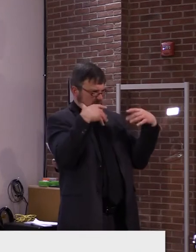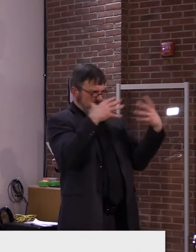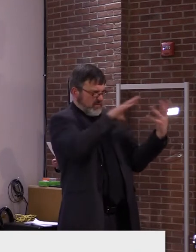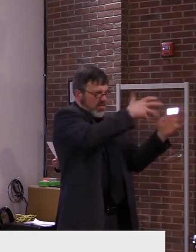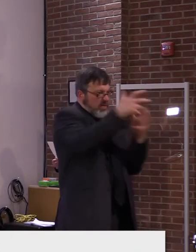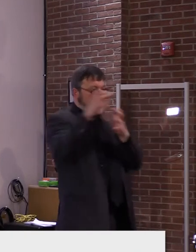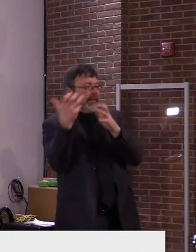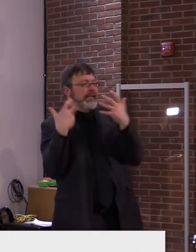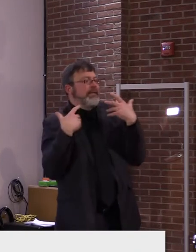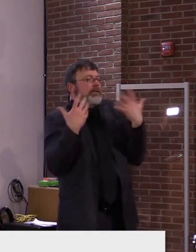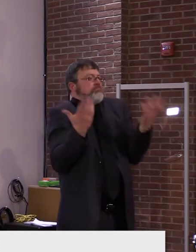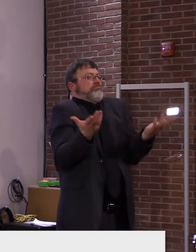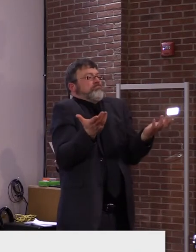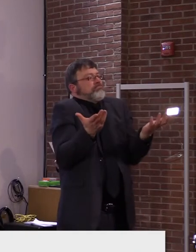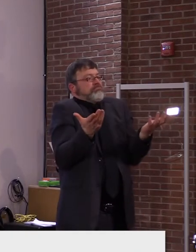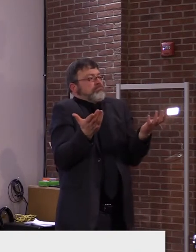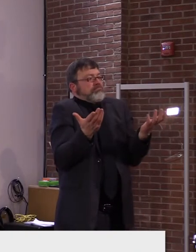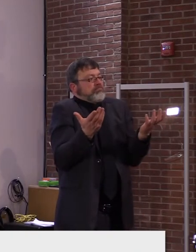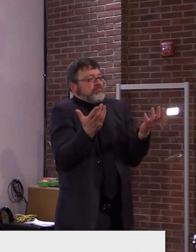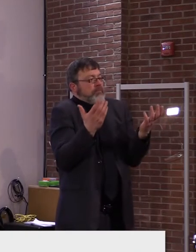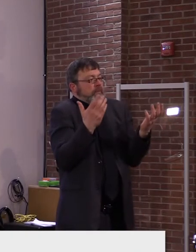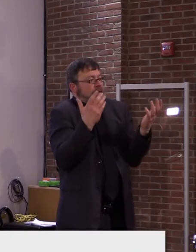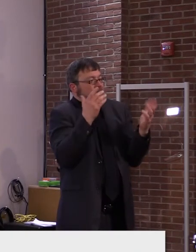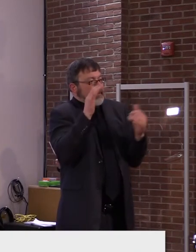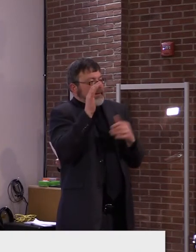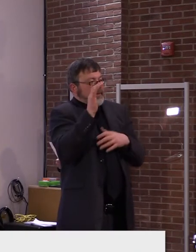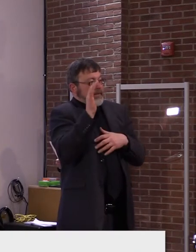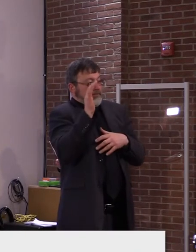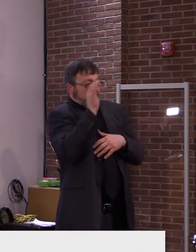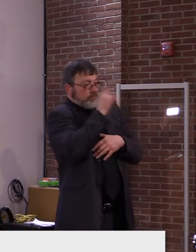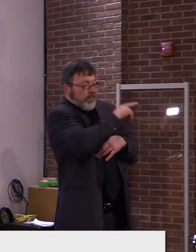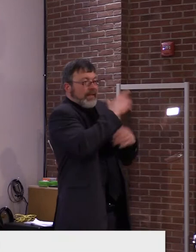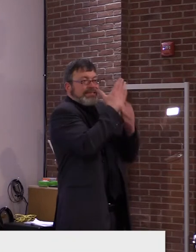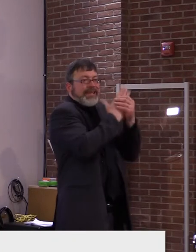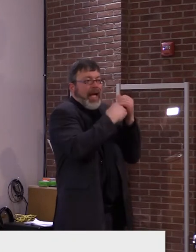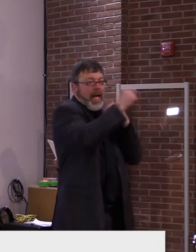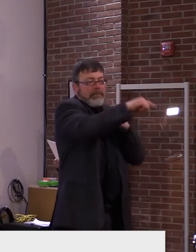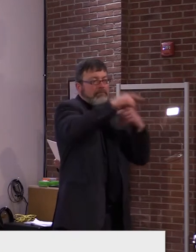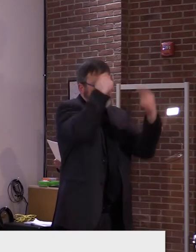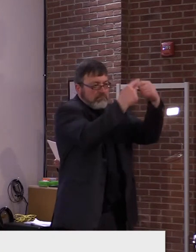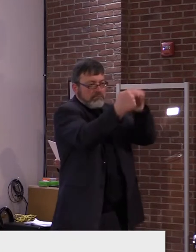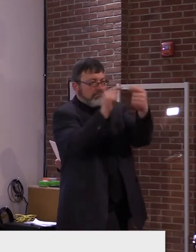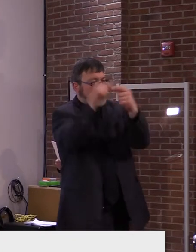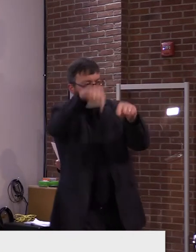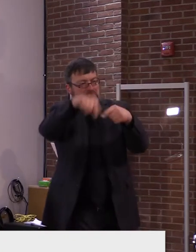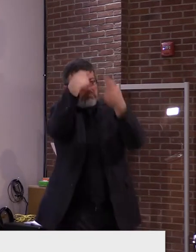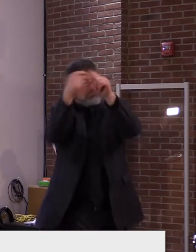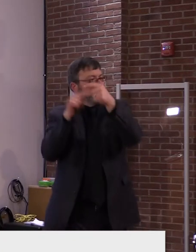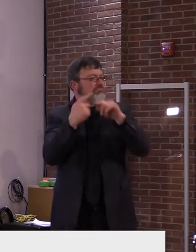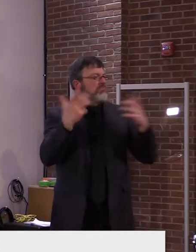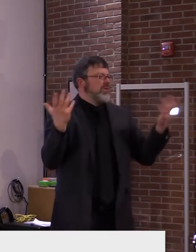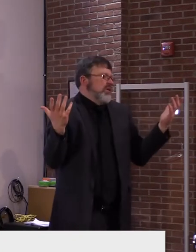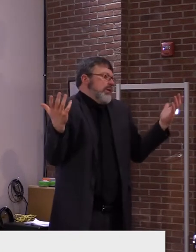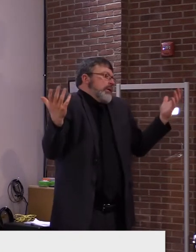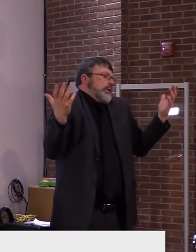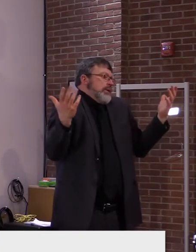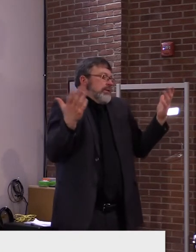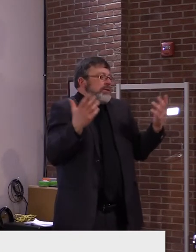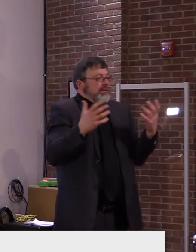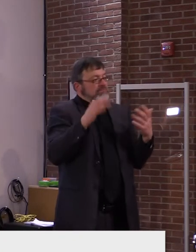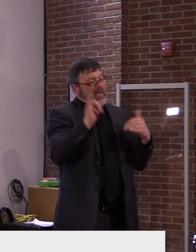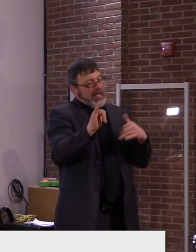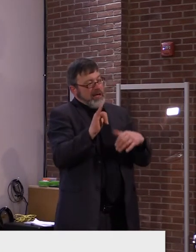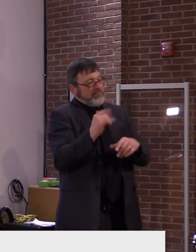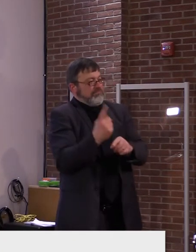party level and beyond, and some of their voices are very loud, but I still believe, uh, the vast majority of